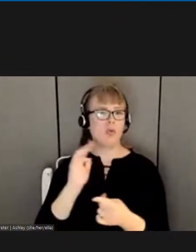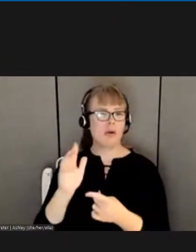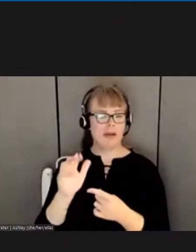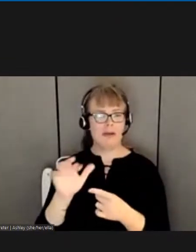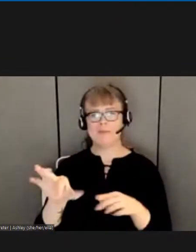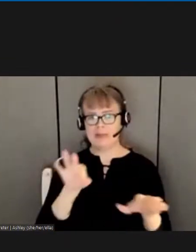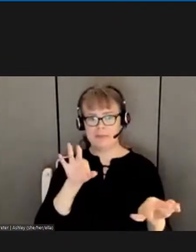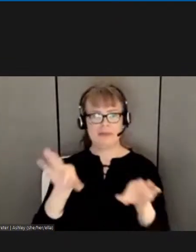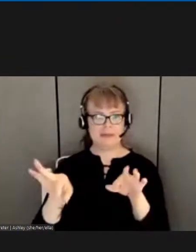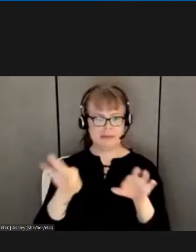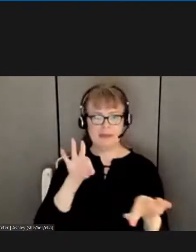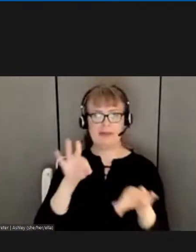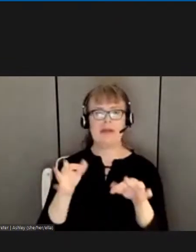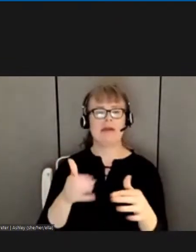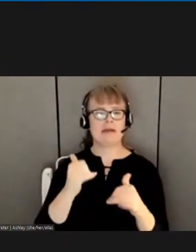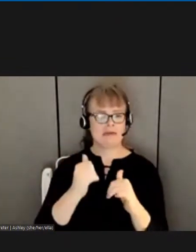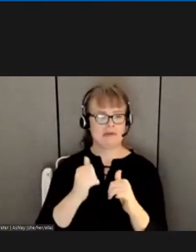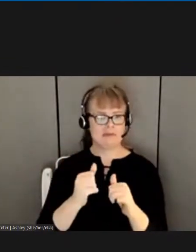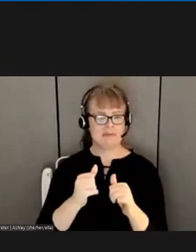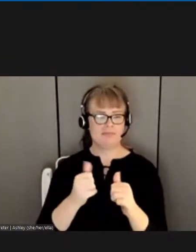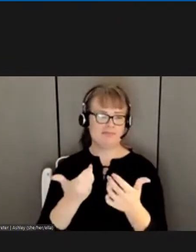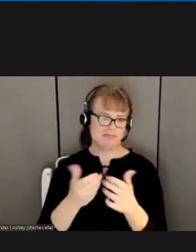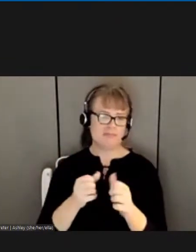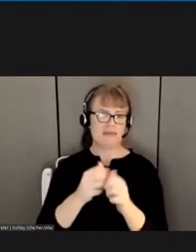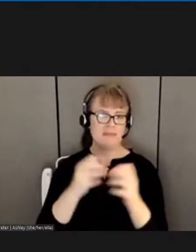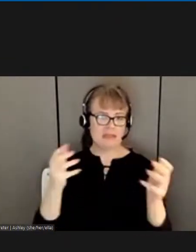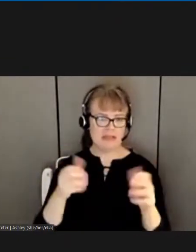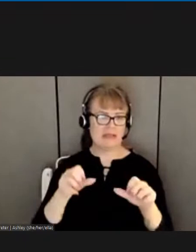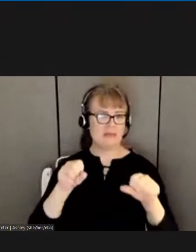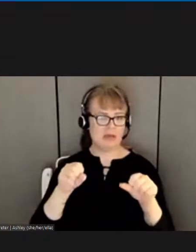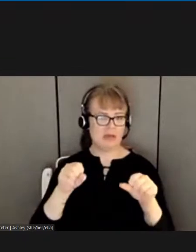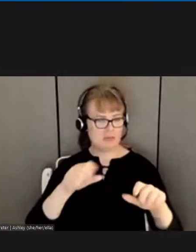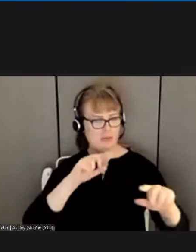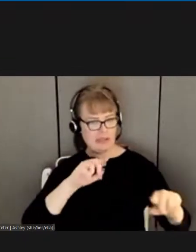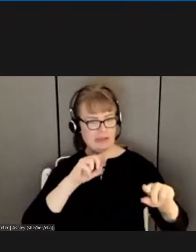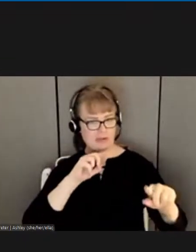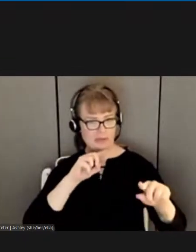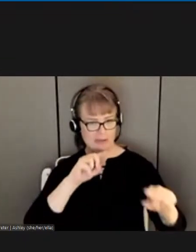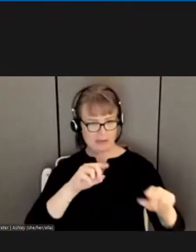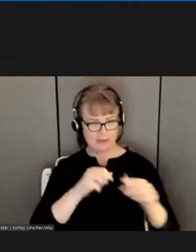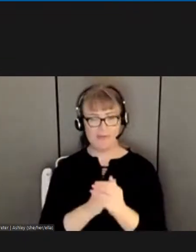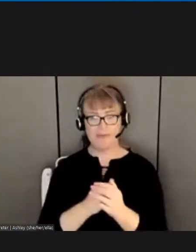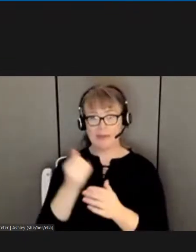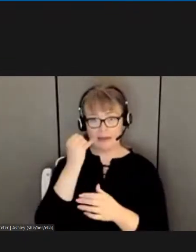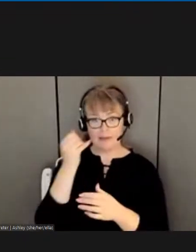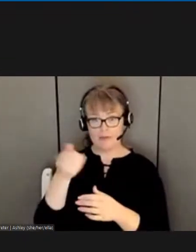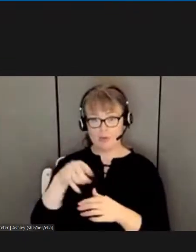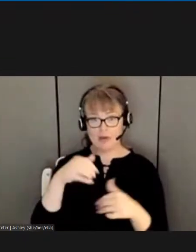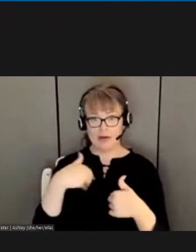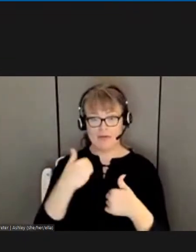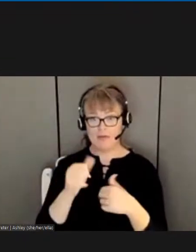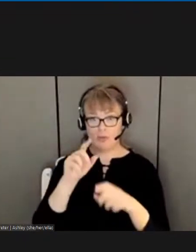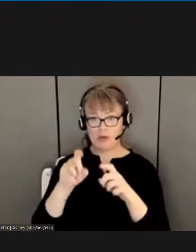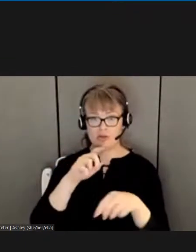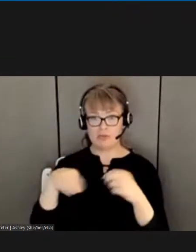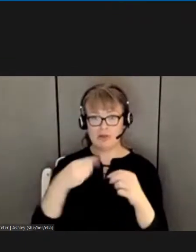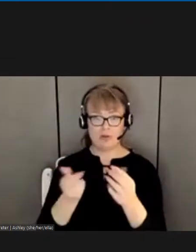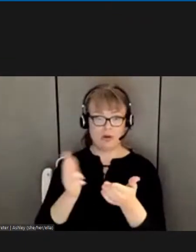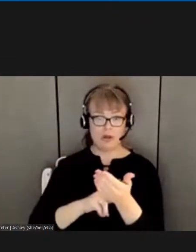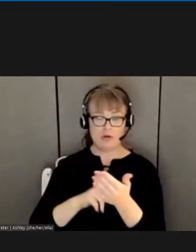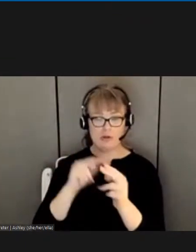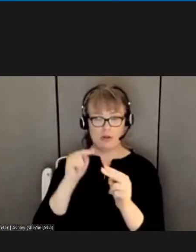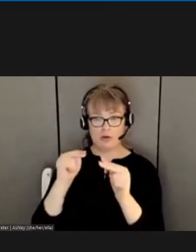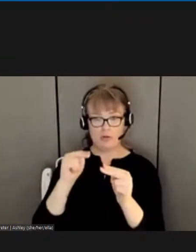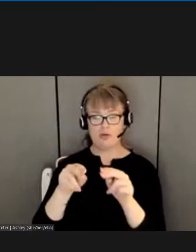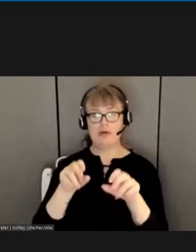time allows uh if any of you have any questions related to contract negotiation please go